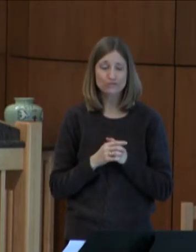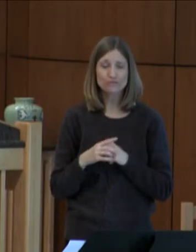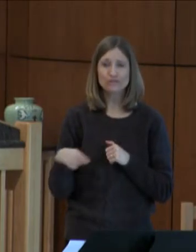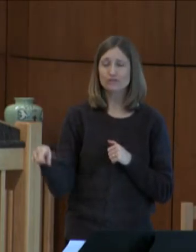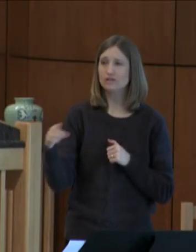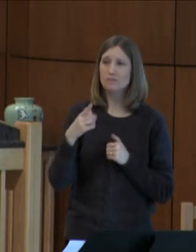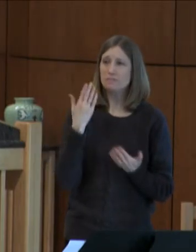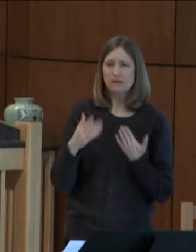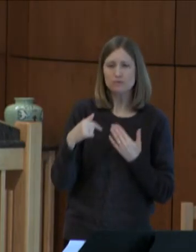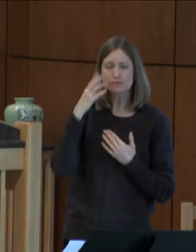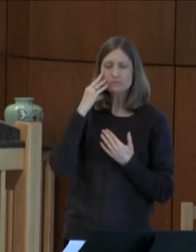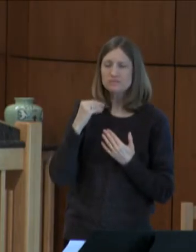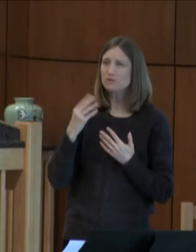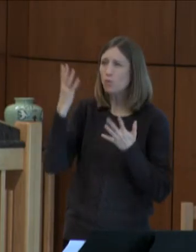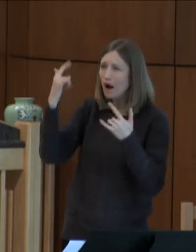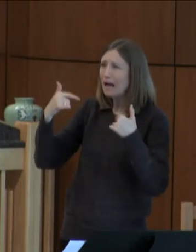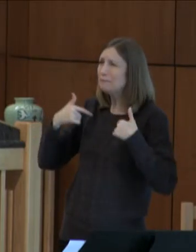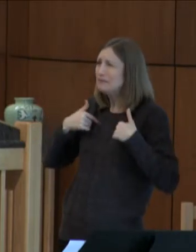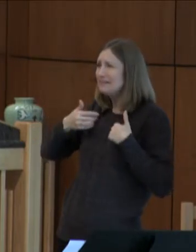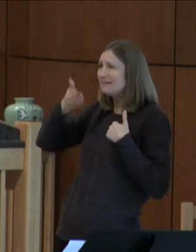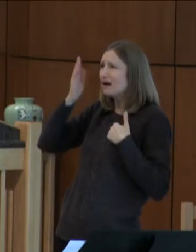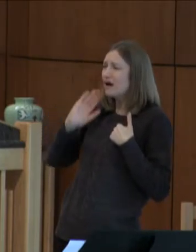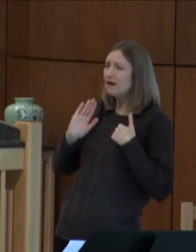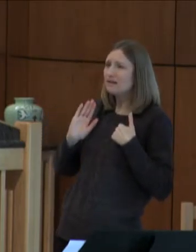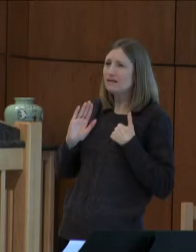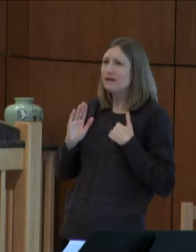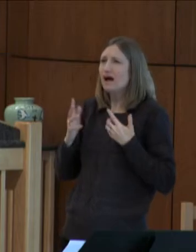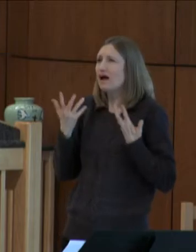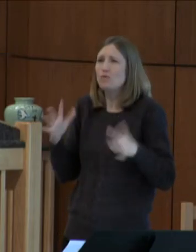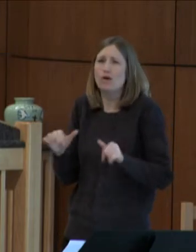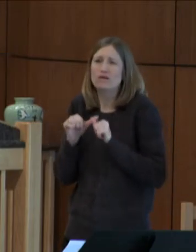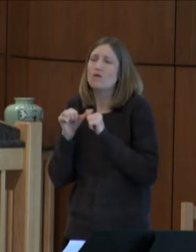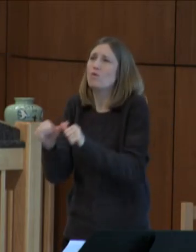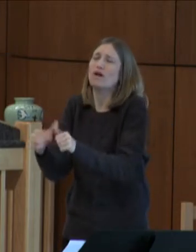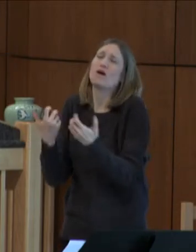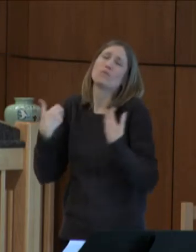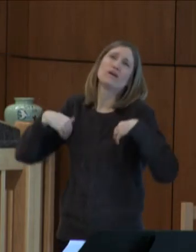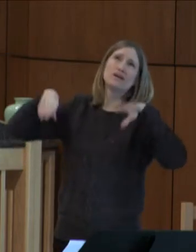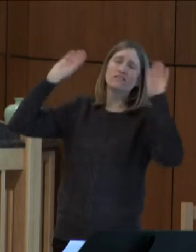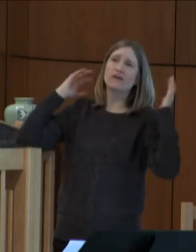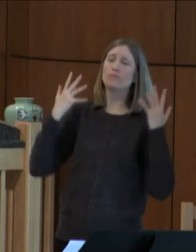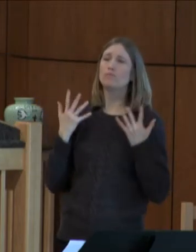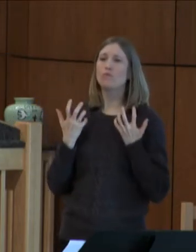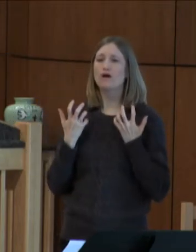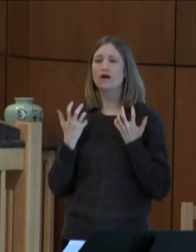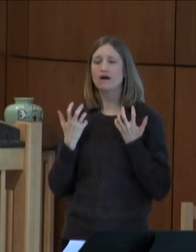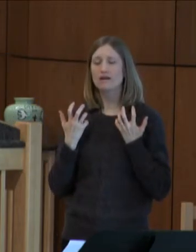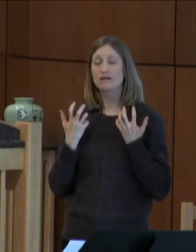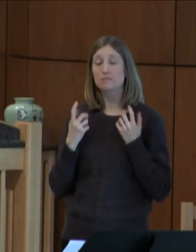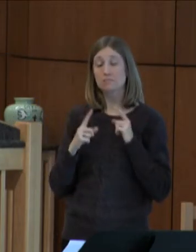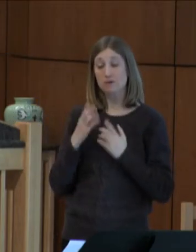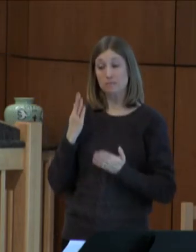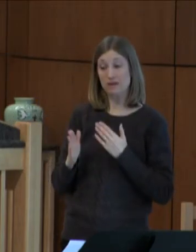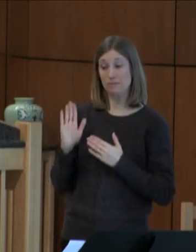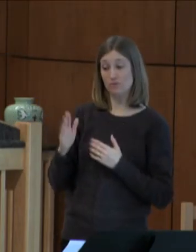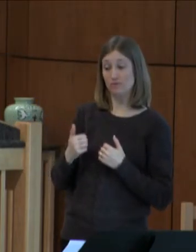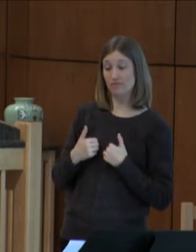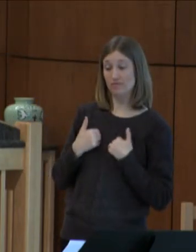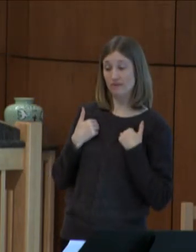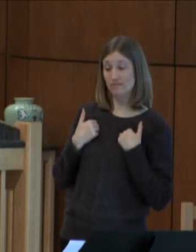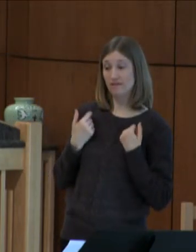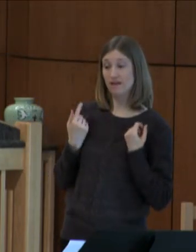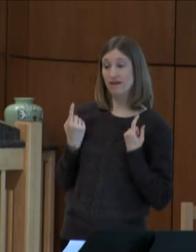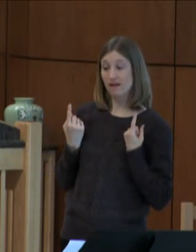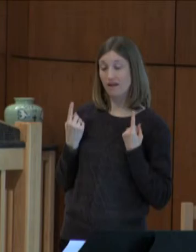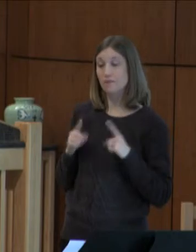me, God? Of not even wanting to go on. And yet, at some point, you